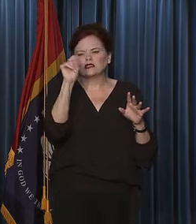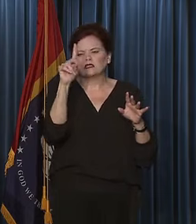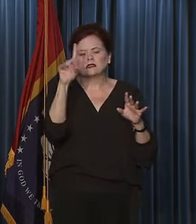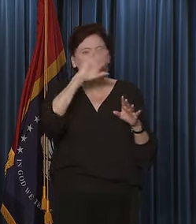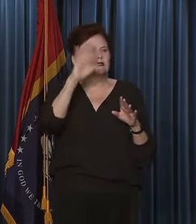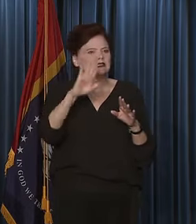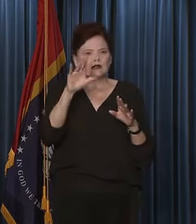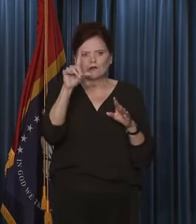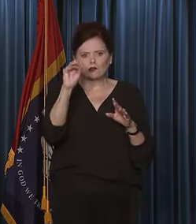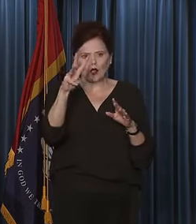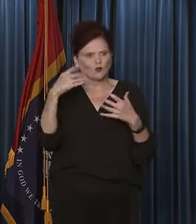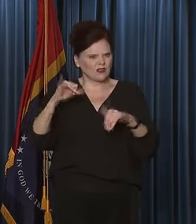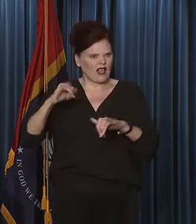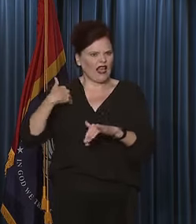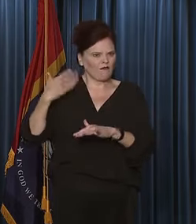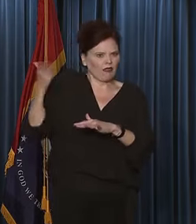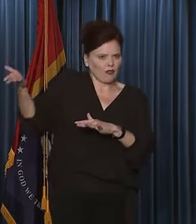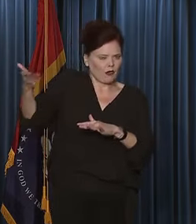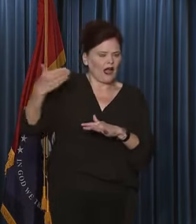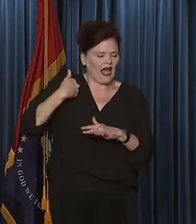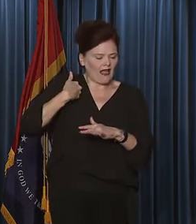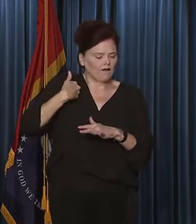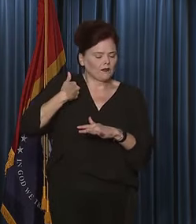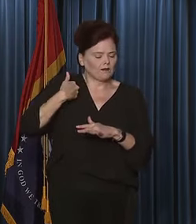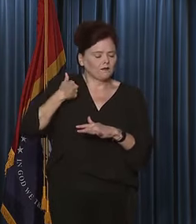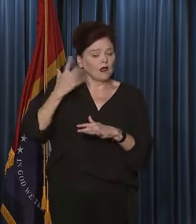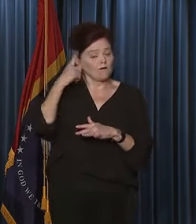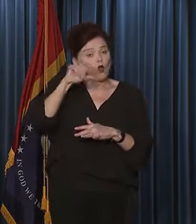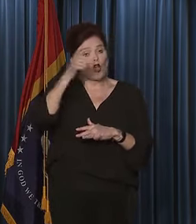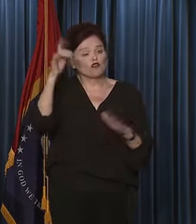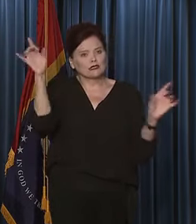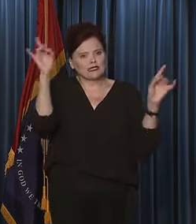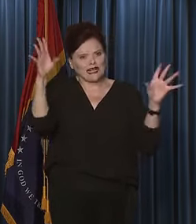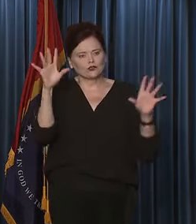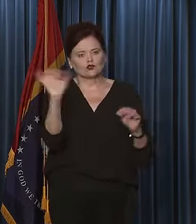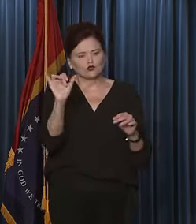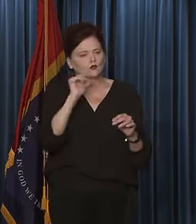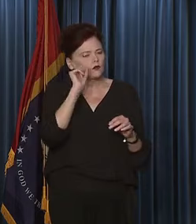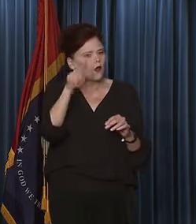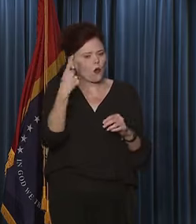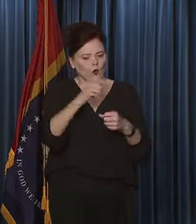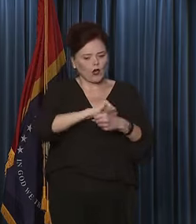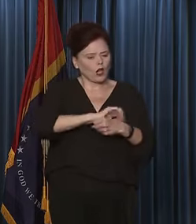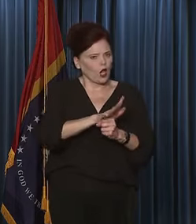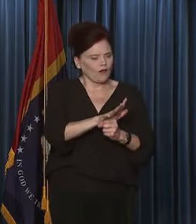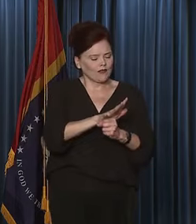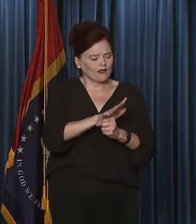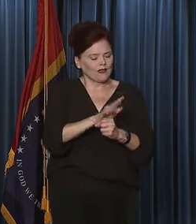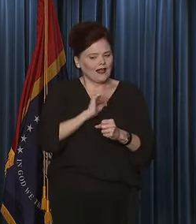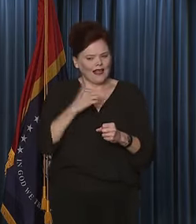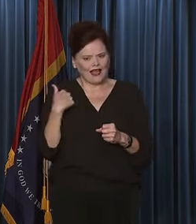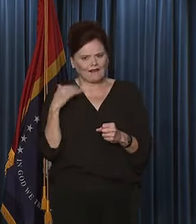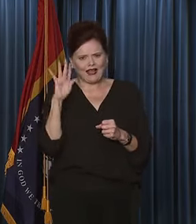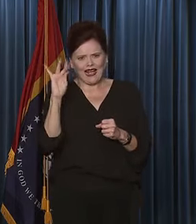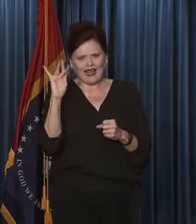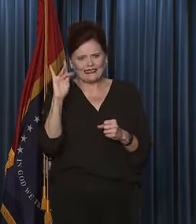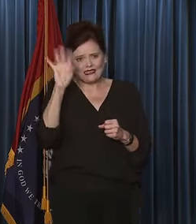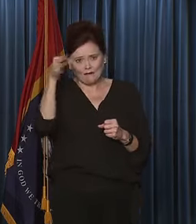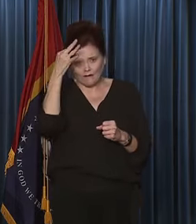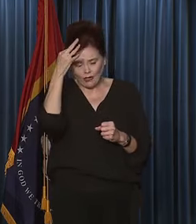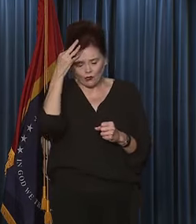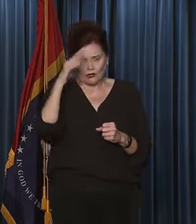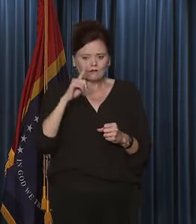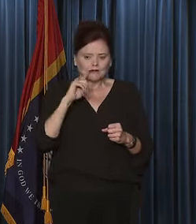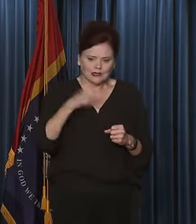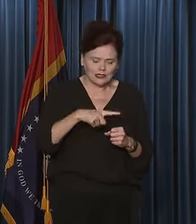we've still got that in effect, as well as even for our other disasters. So it's not just COVID we're running. I have 18 federally